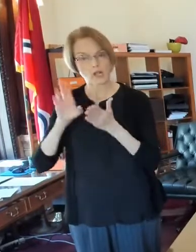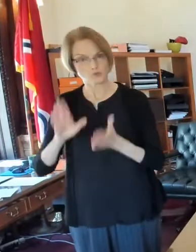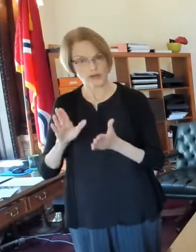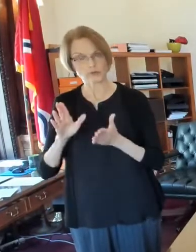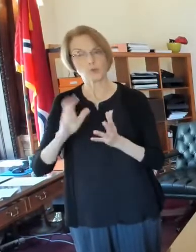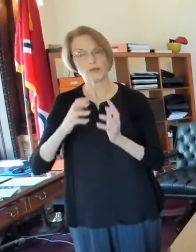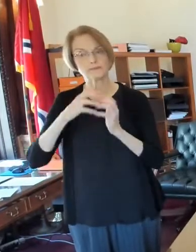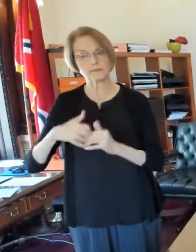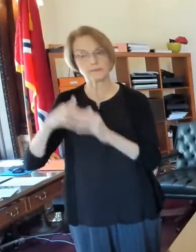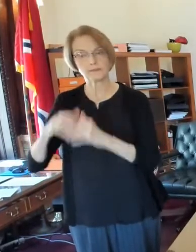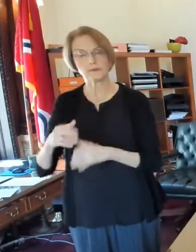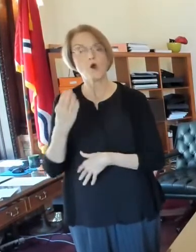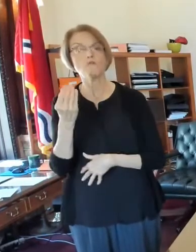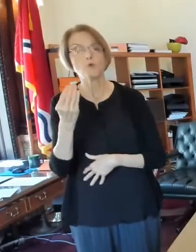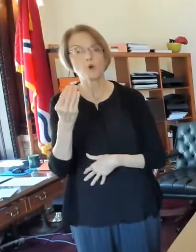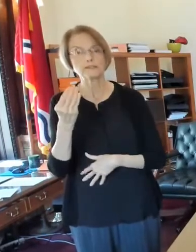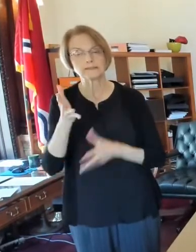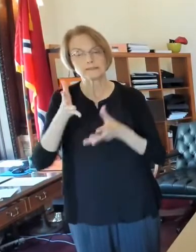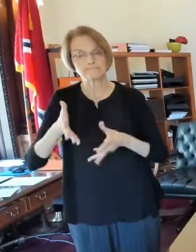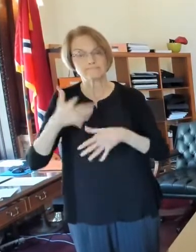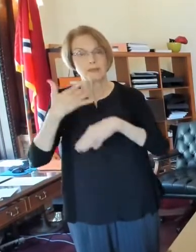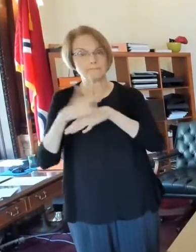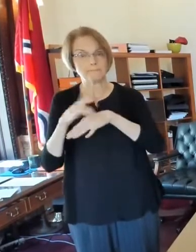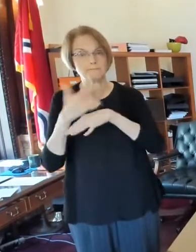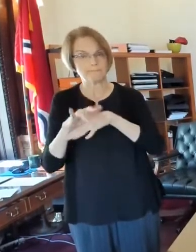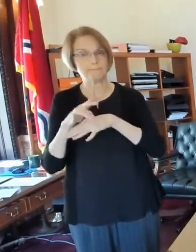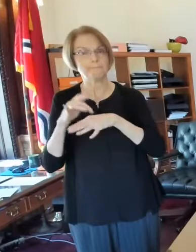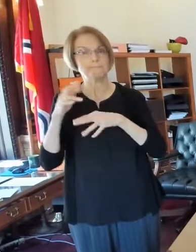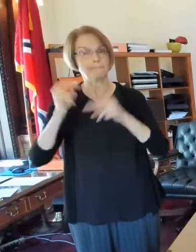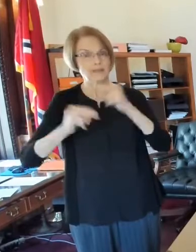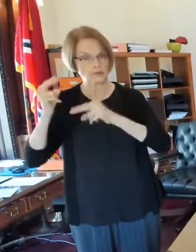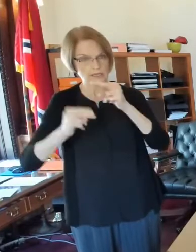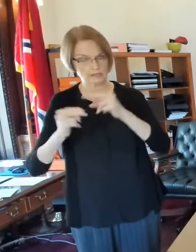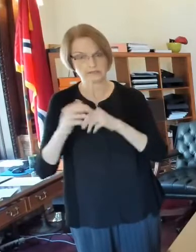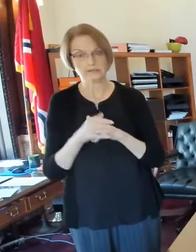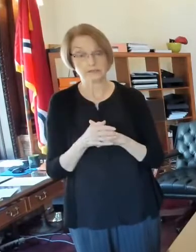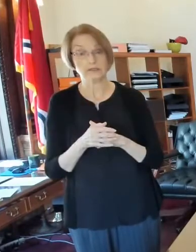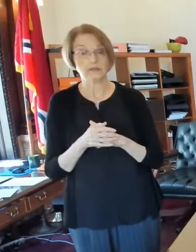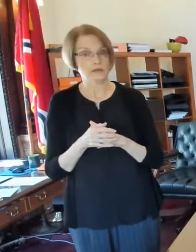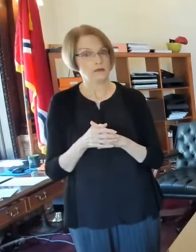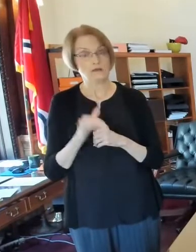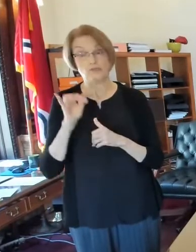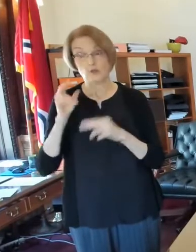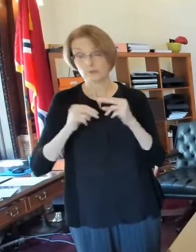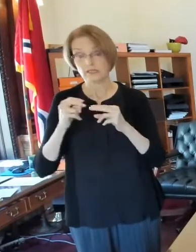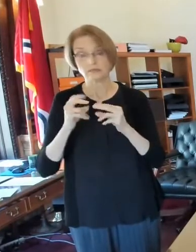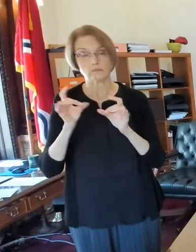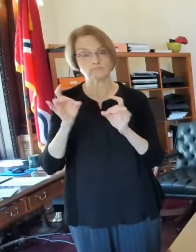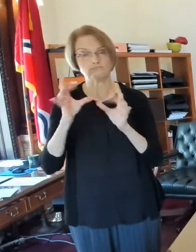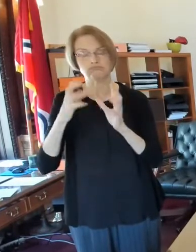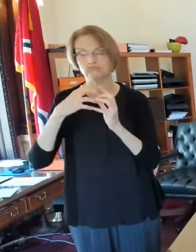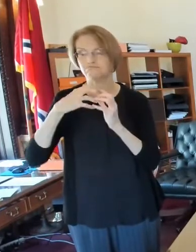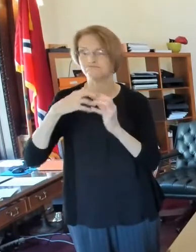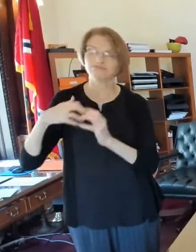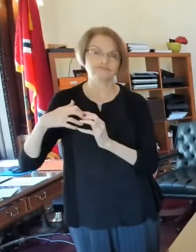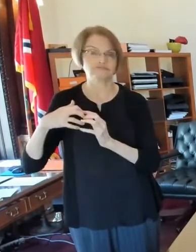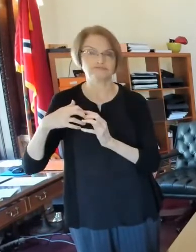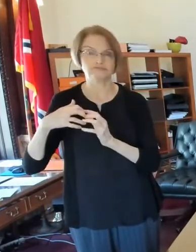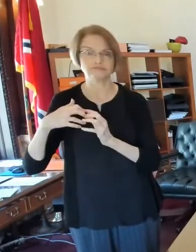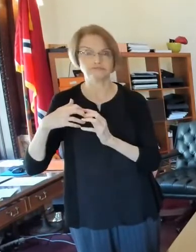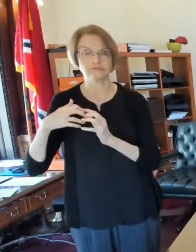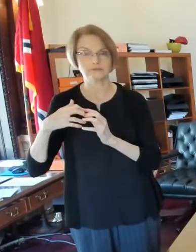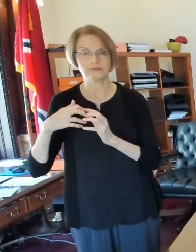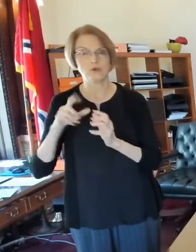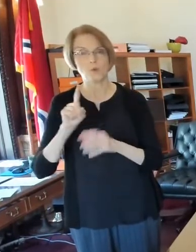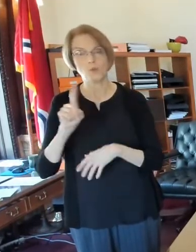demoing 14 vacant and abandoned buildings. Uh, and these buildings are very deteriorated and they are, uh, on